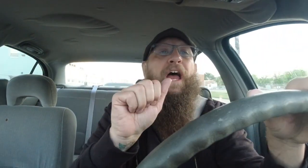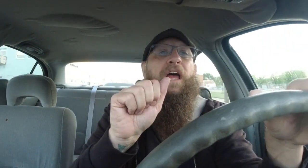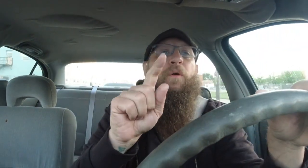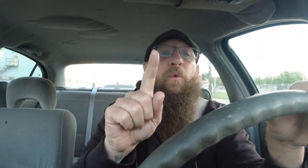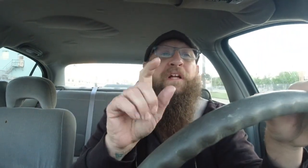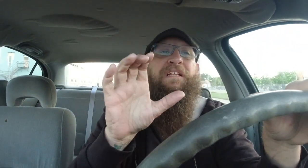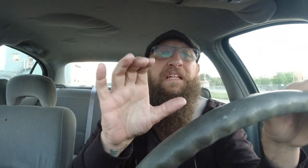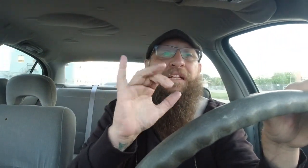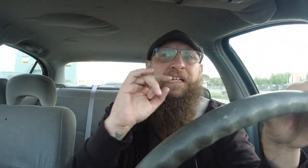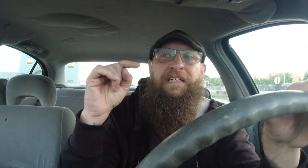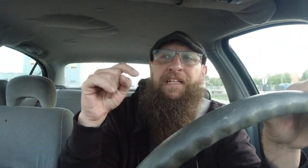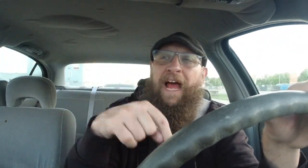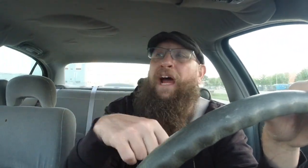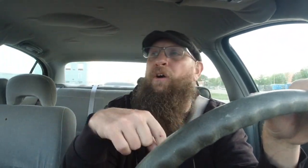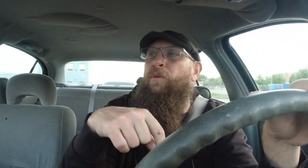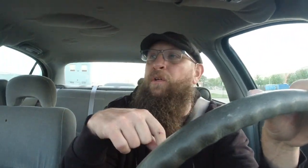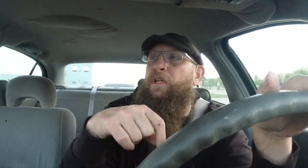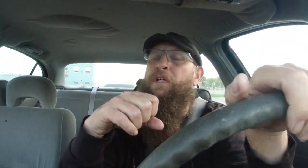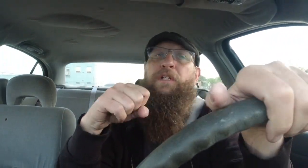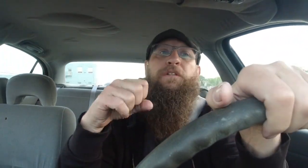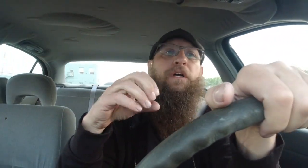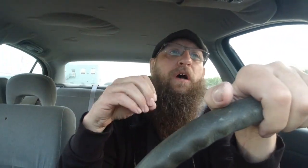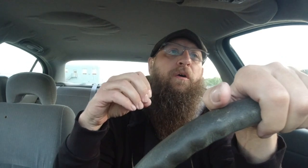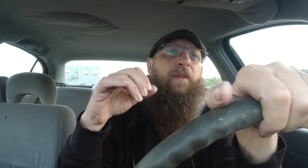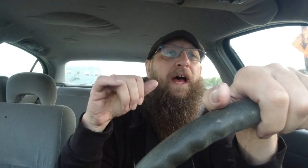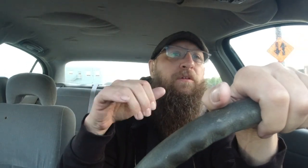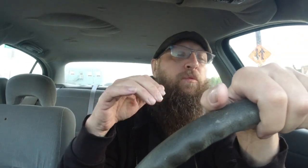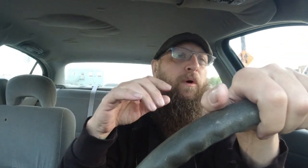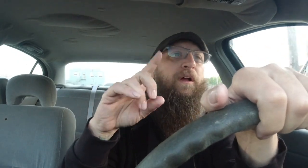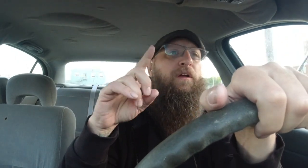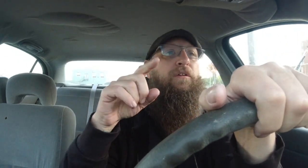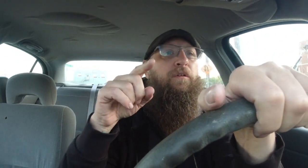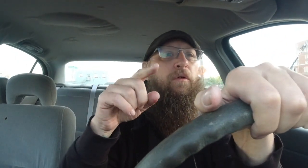a1c is down so that's where you